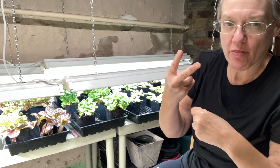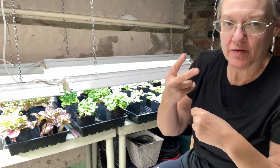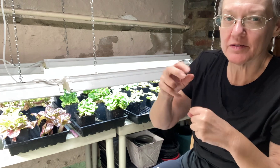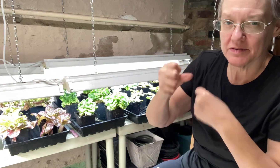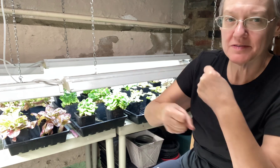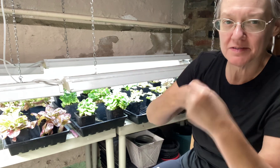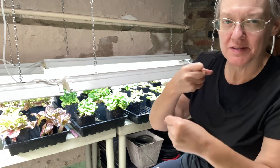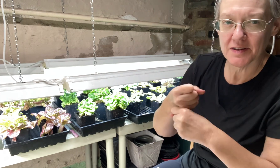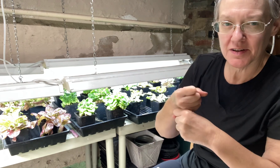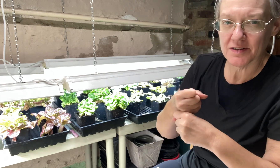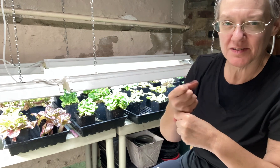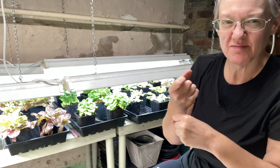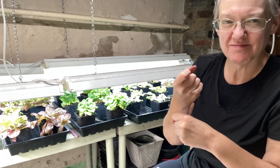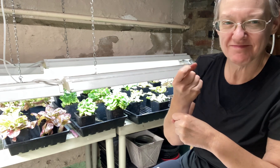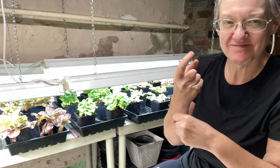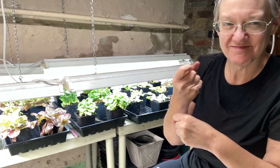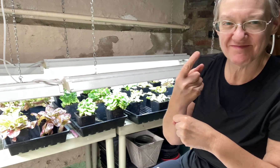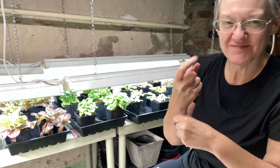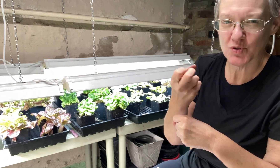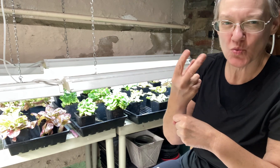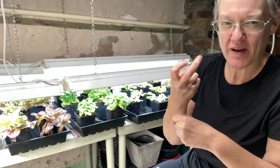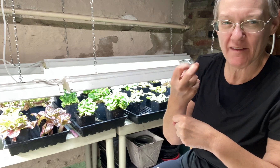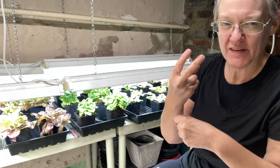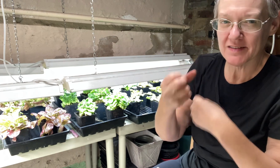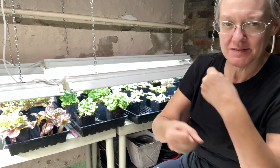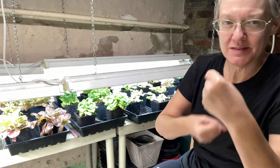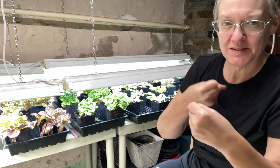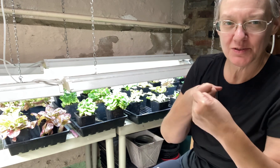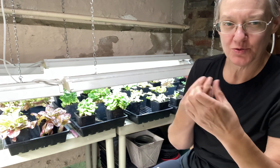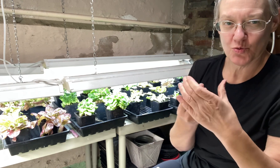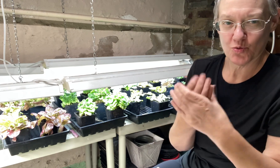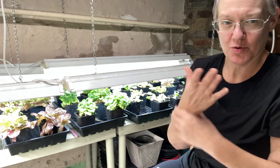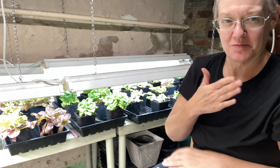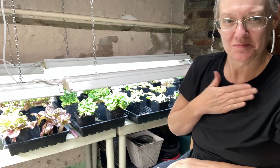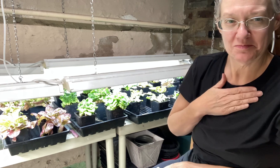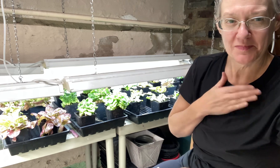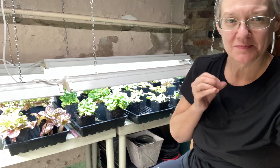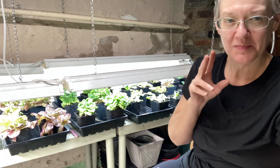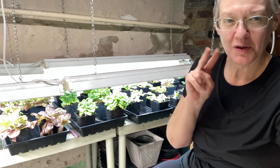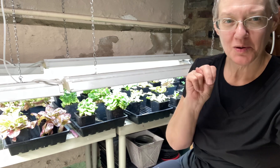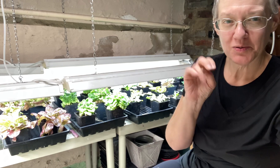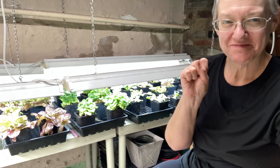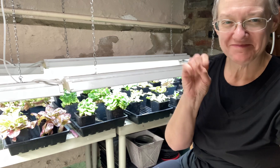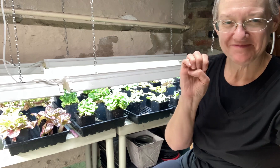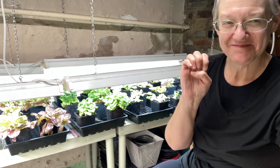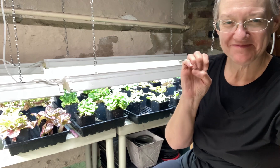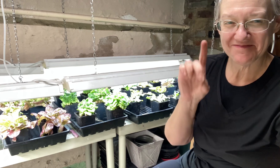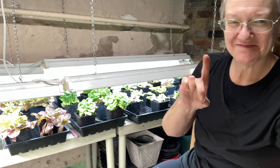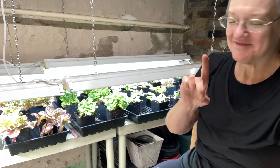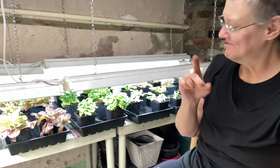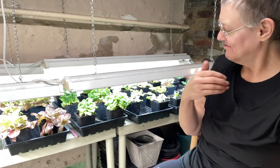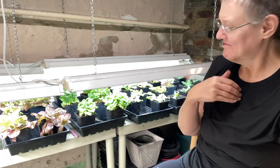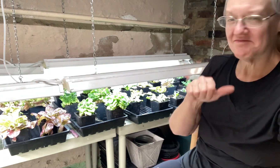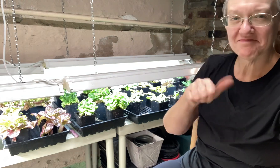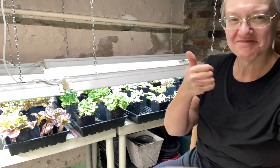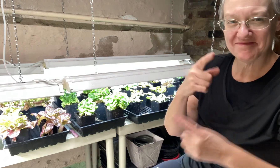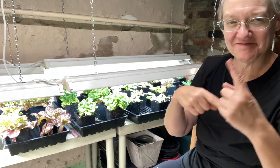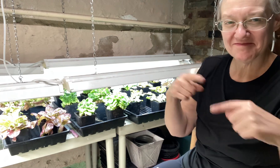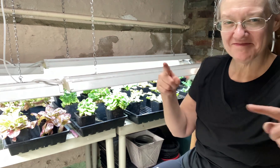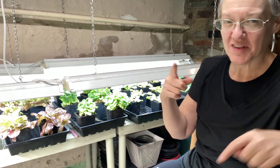12th year 11th or 12th year 11th i've been growing my own lettuce from my